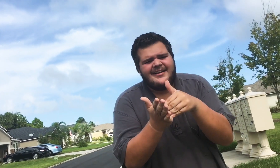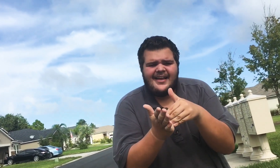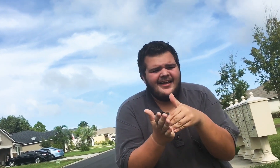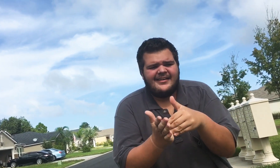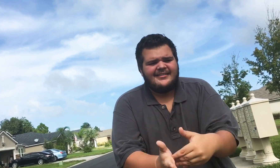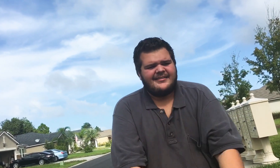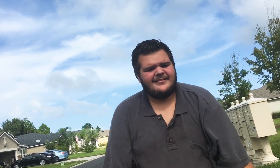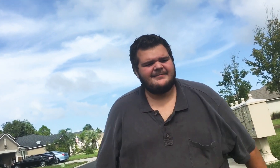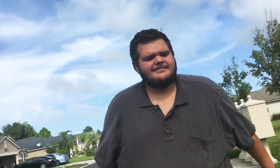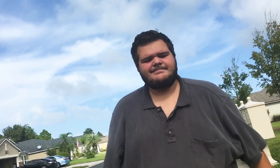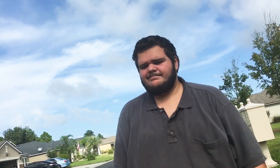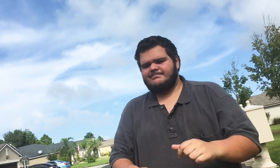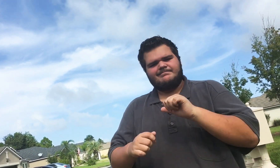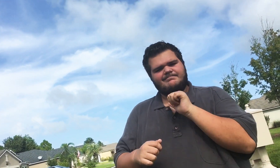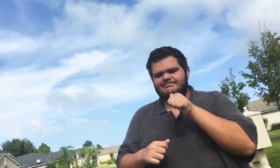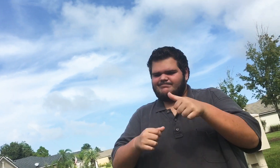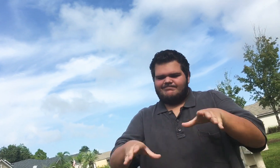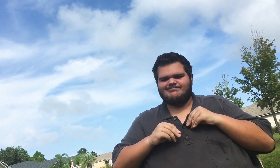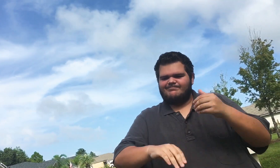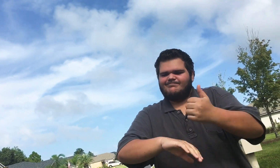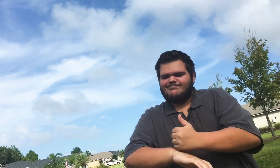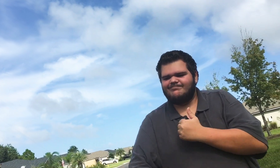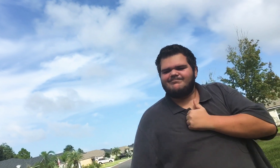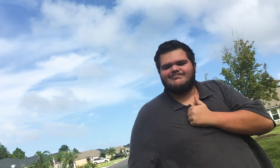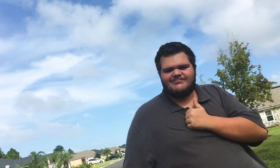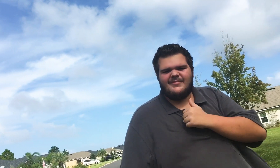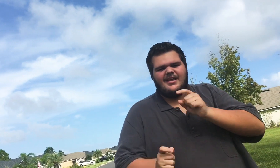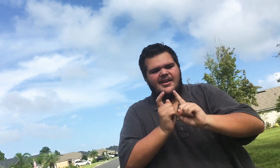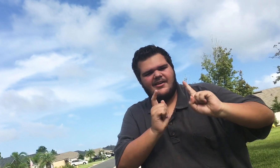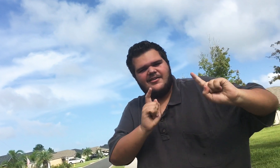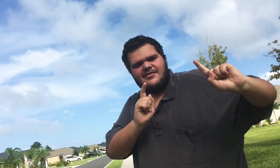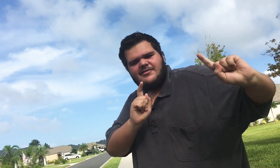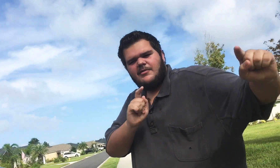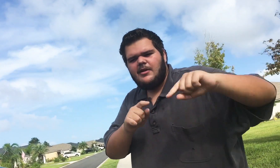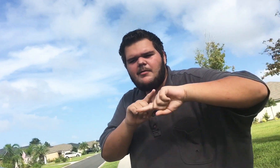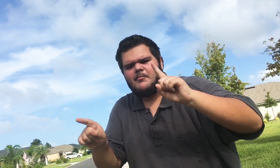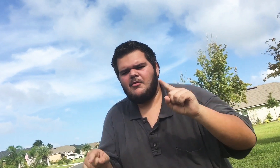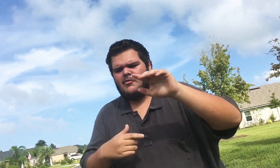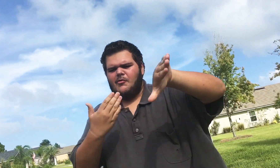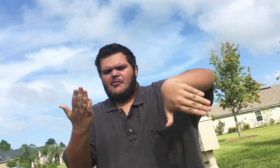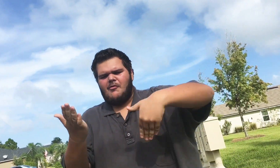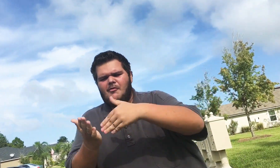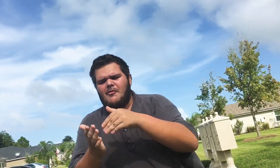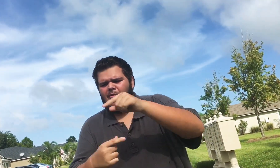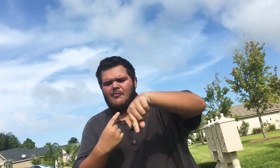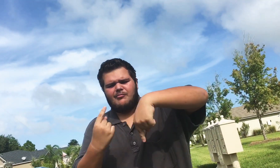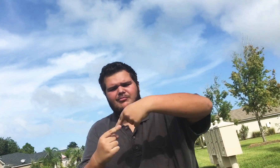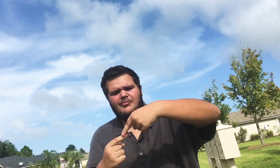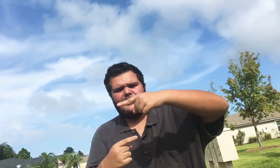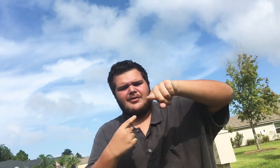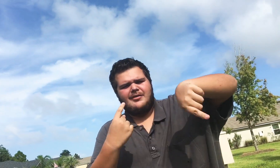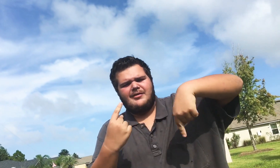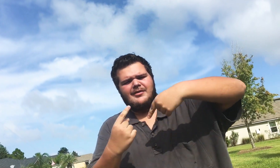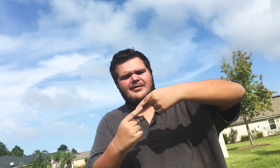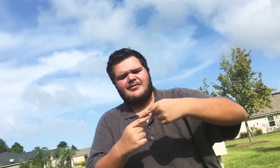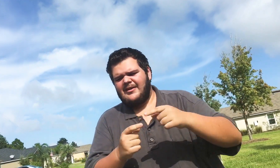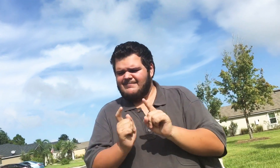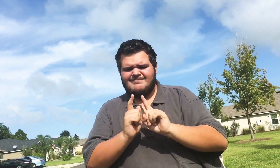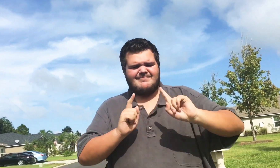So I don't take the flag Run away, but we're running in circles Run away,